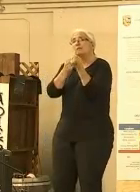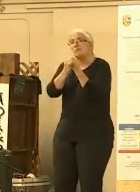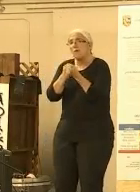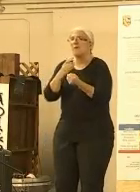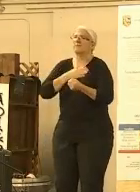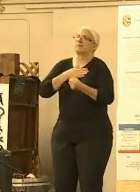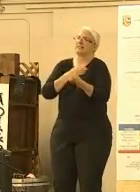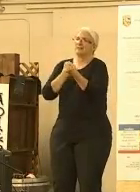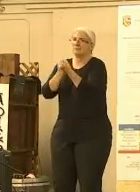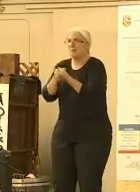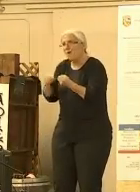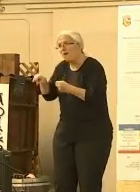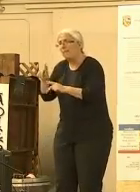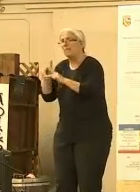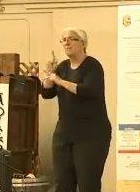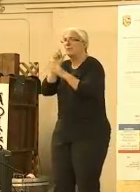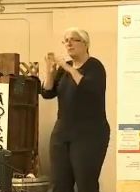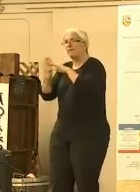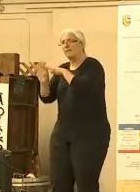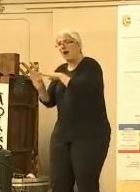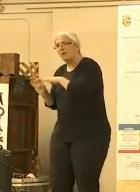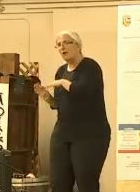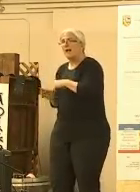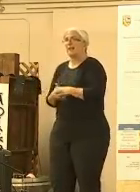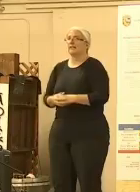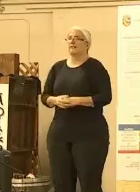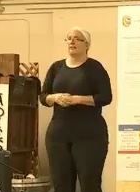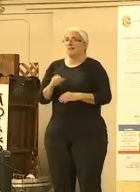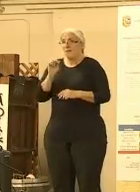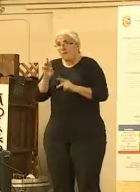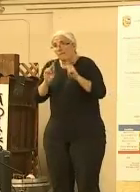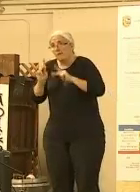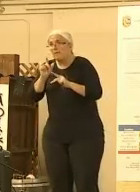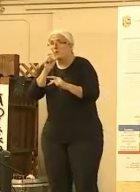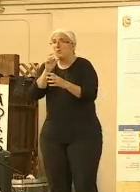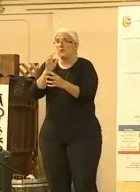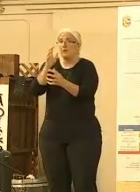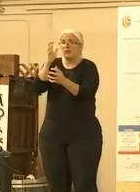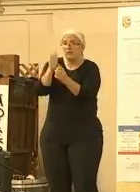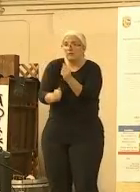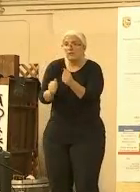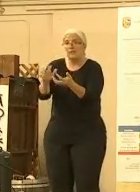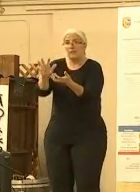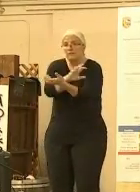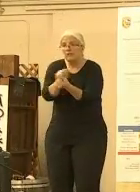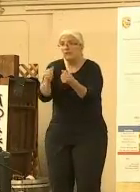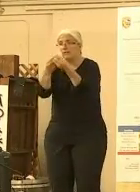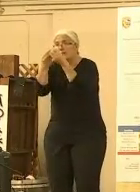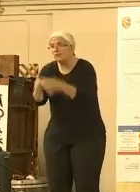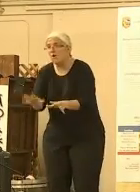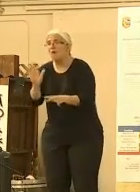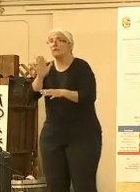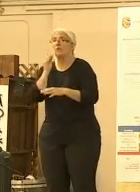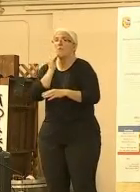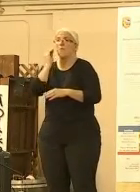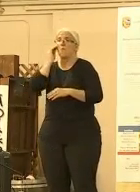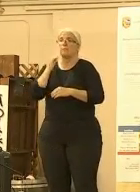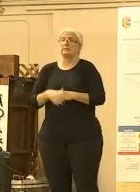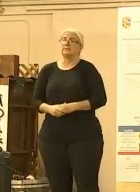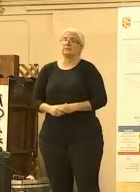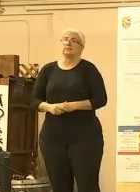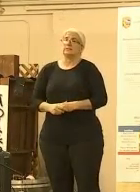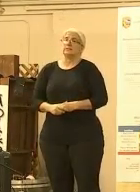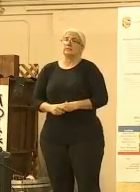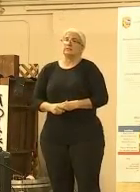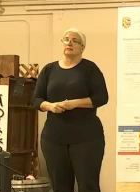or have had their homes damaged or destroyed, that would be appreciated. Again, I just wanted to mention, for